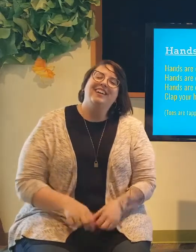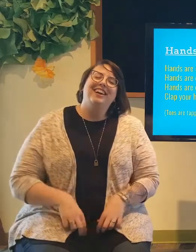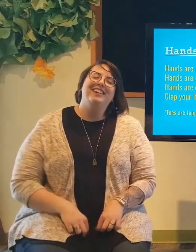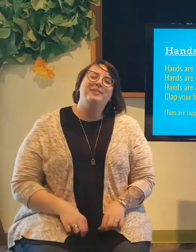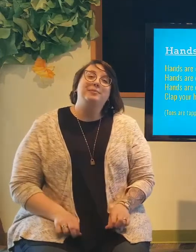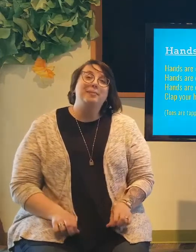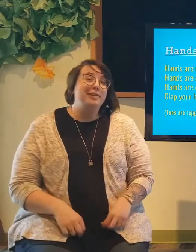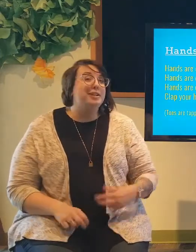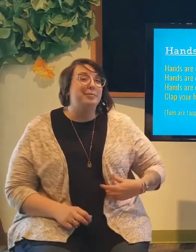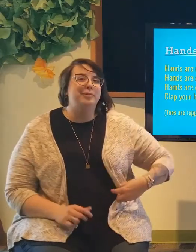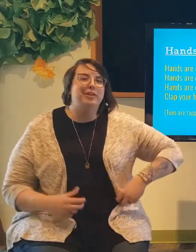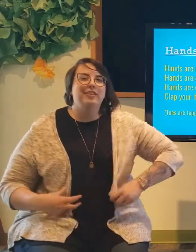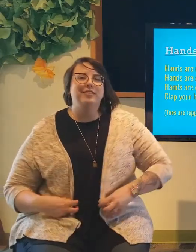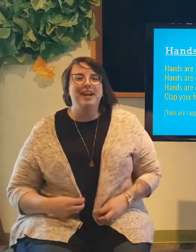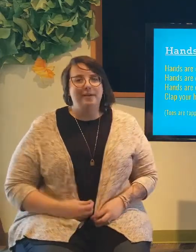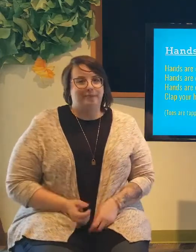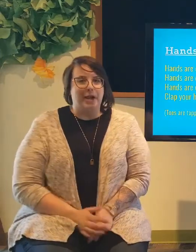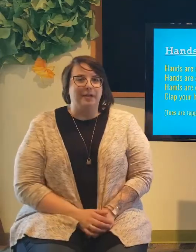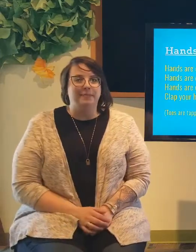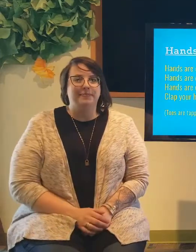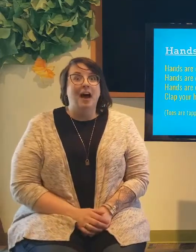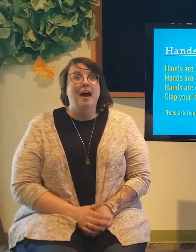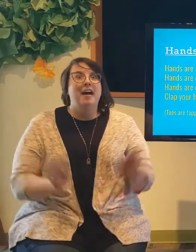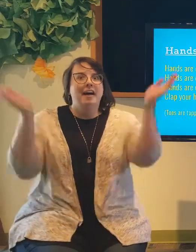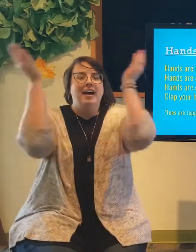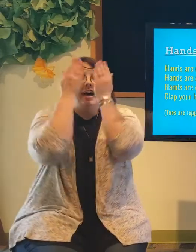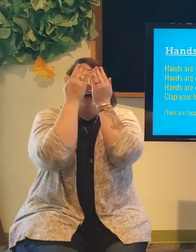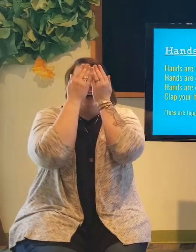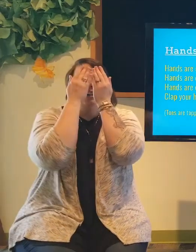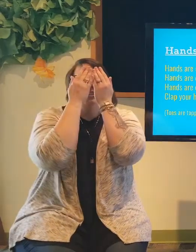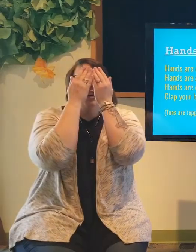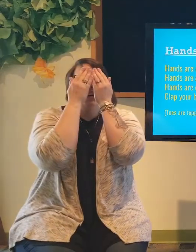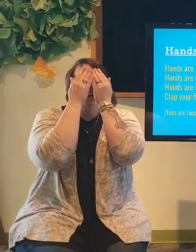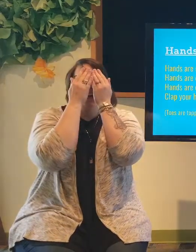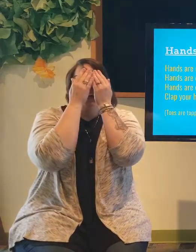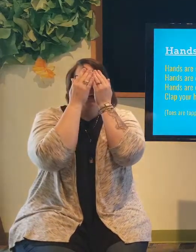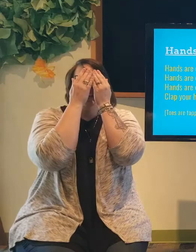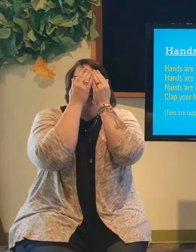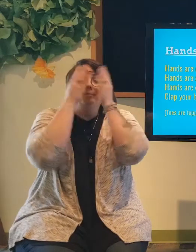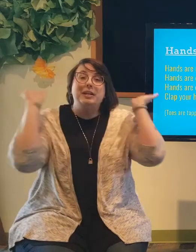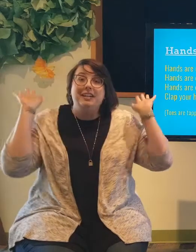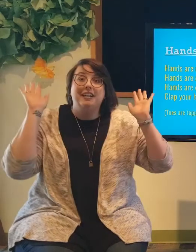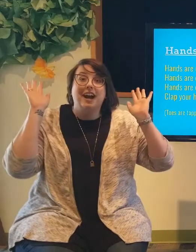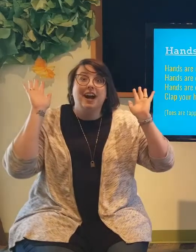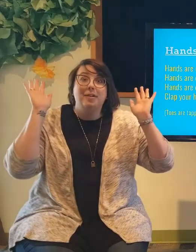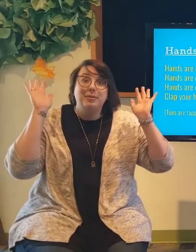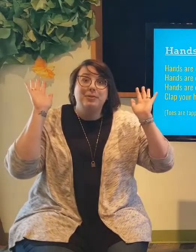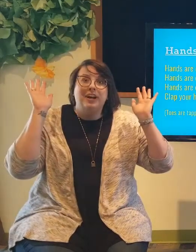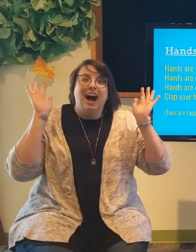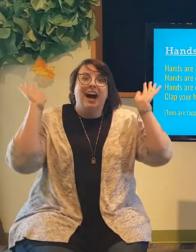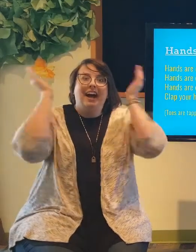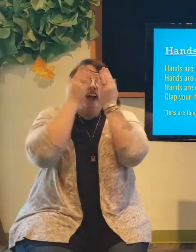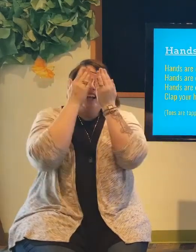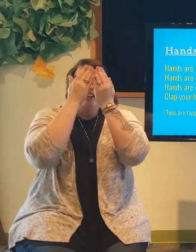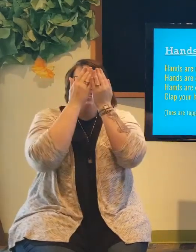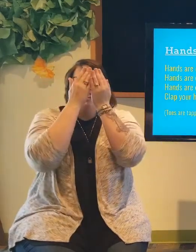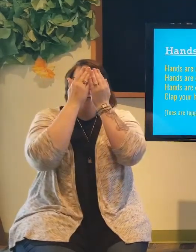our eyes and play peek-a-boo. Are ready for that? Okay. Eyes are hiding peek-a-boo. Eyes are